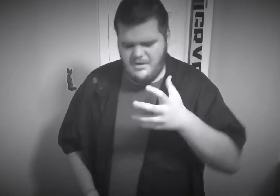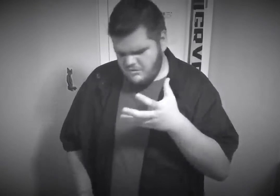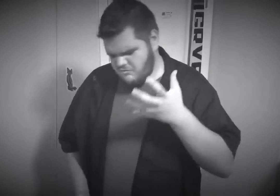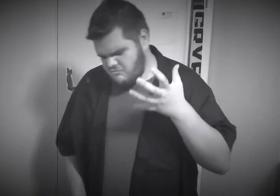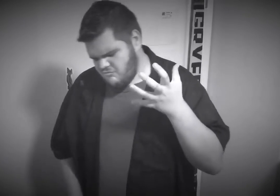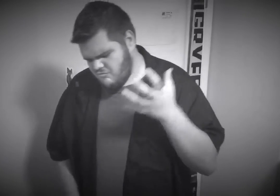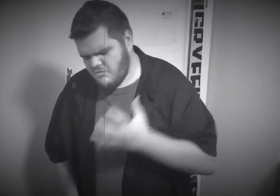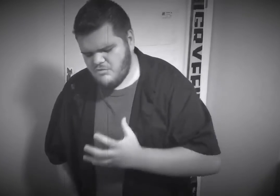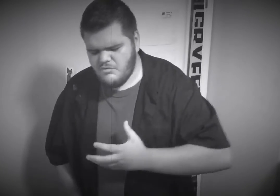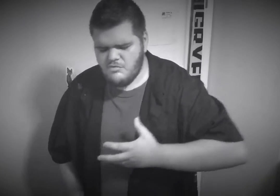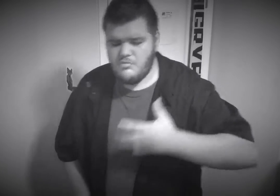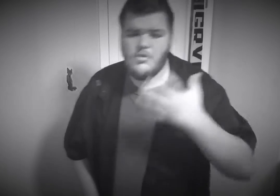ooh